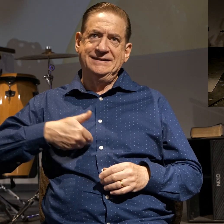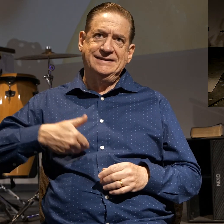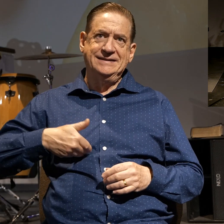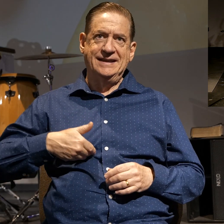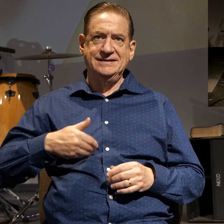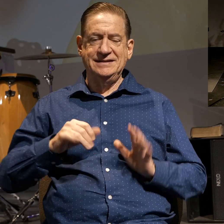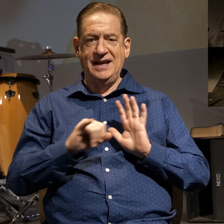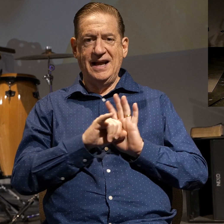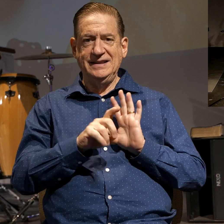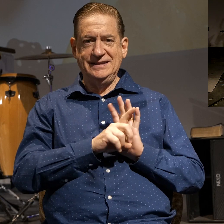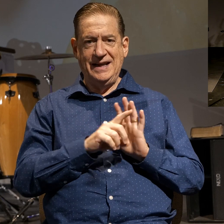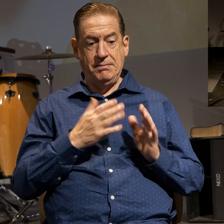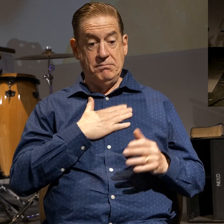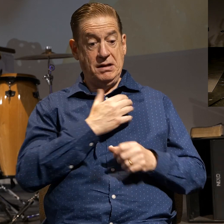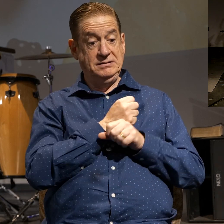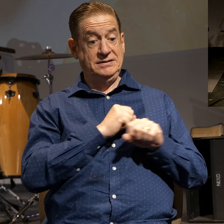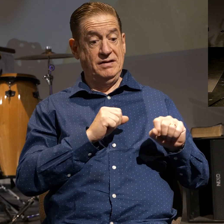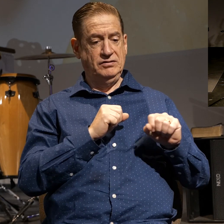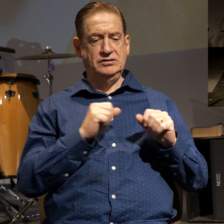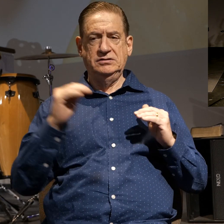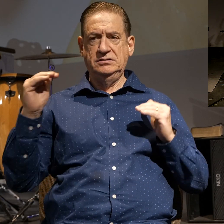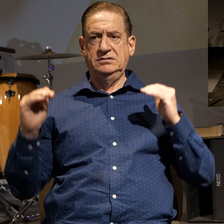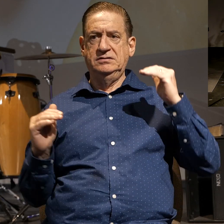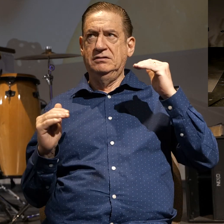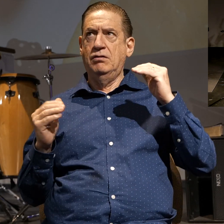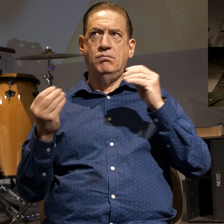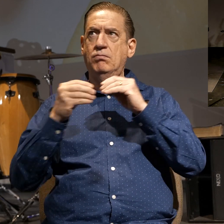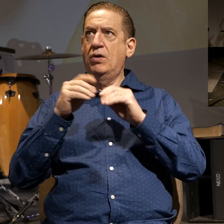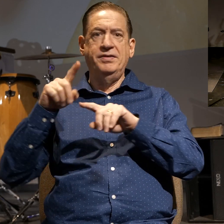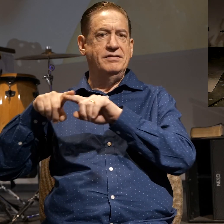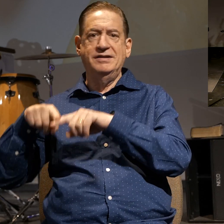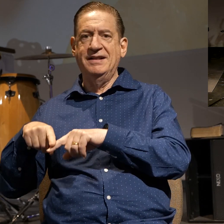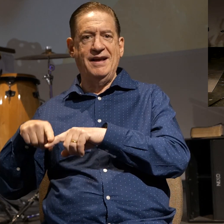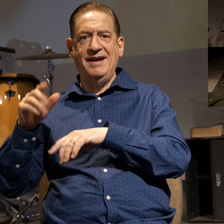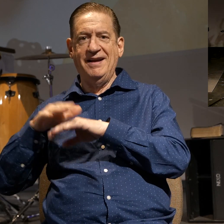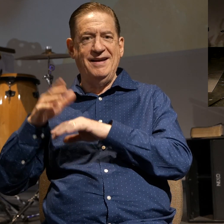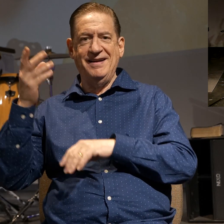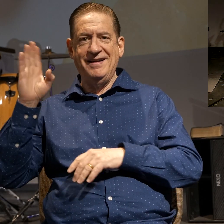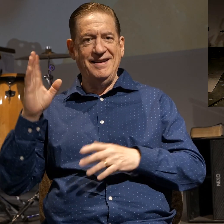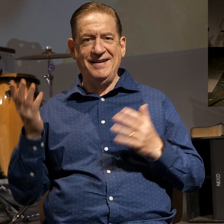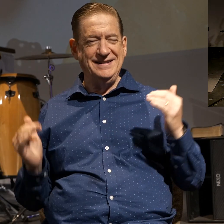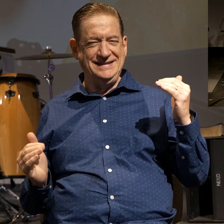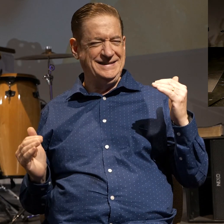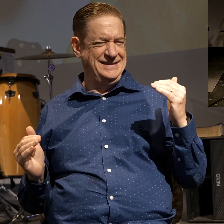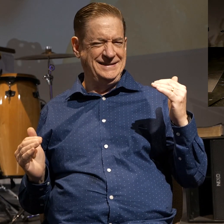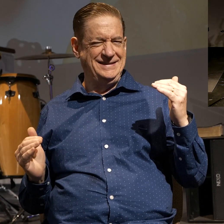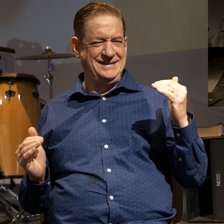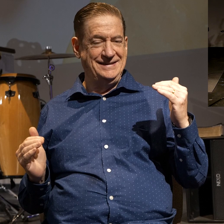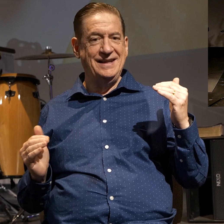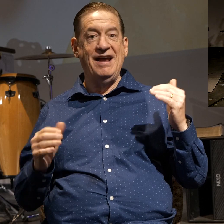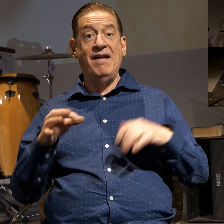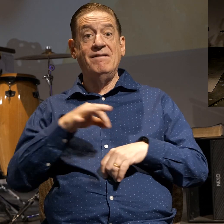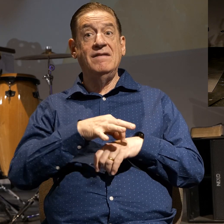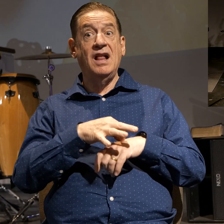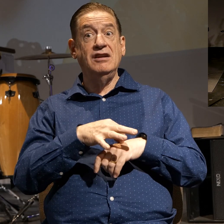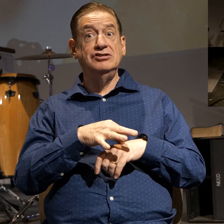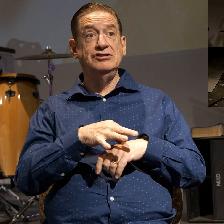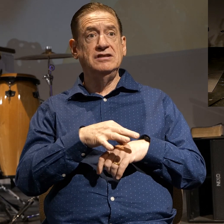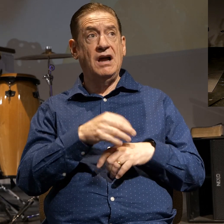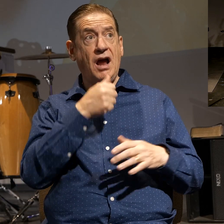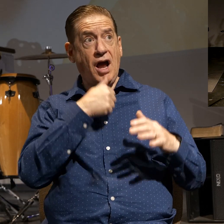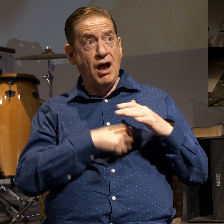salvation more than relying on God. So the flesh, or being under the law,